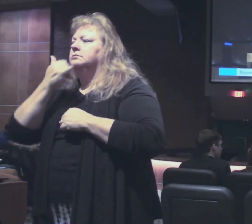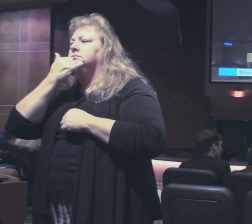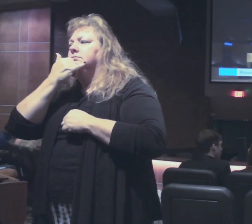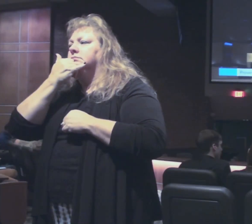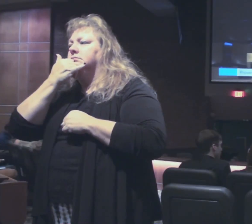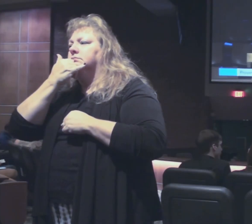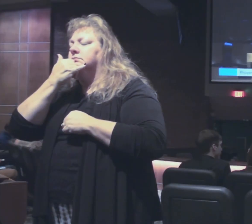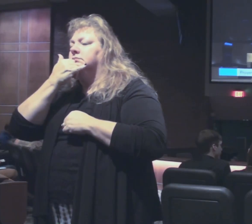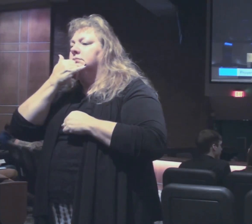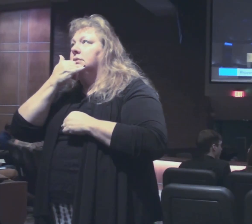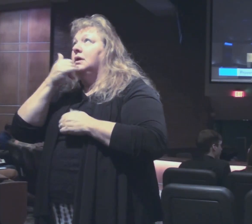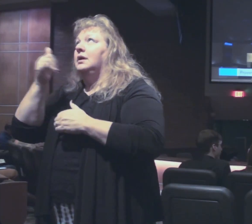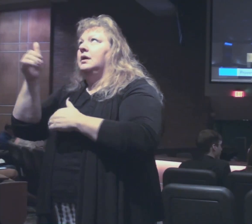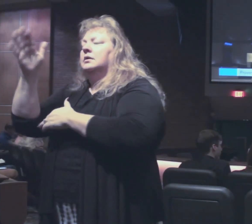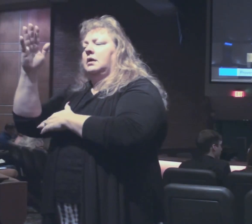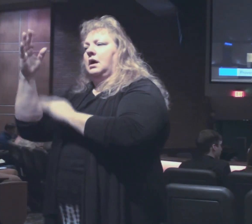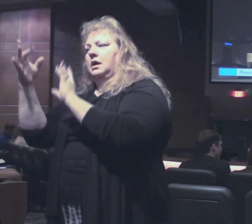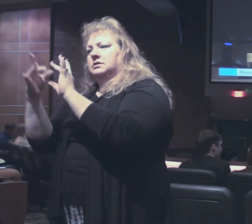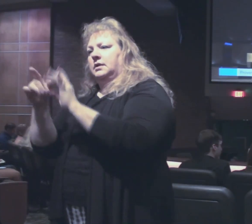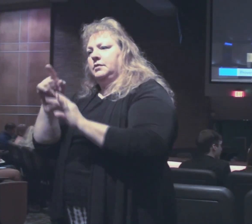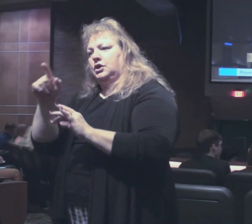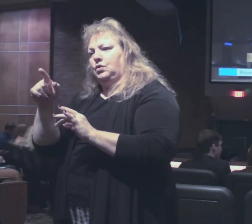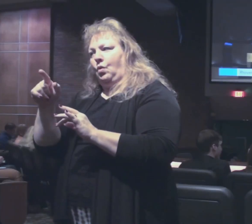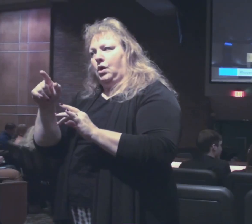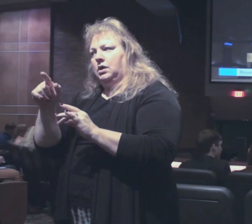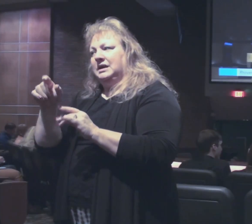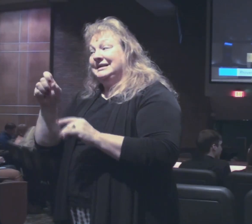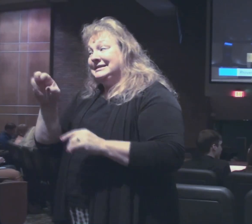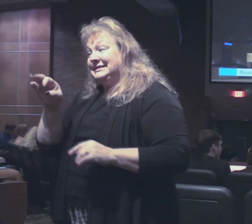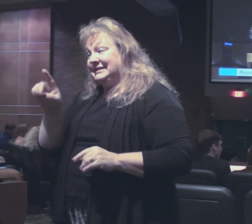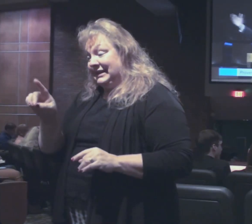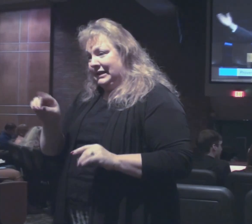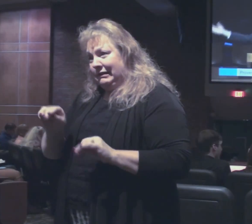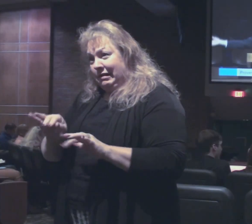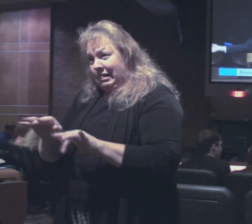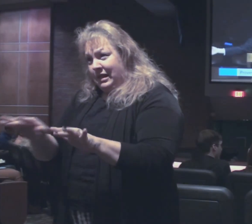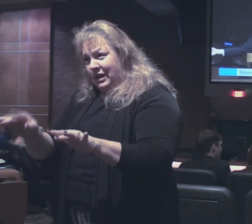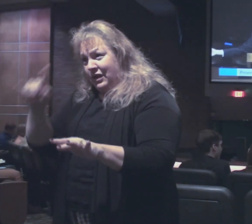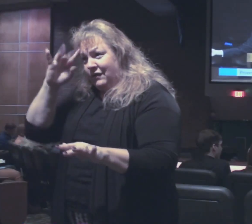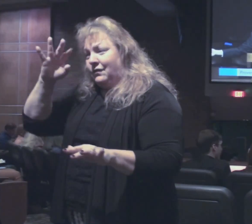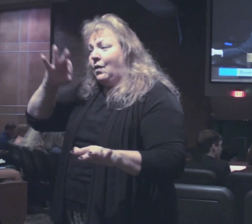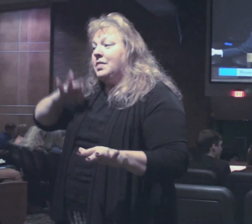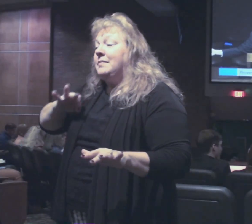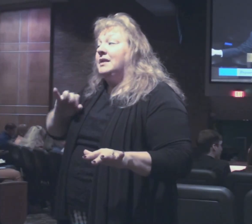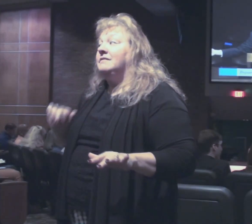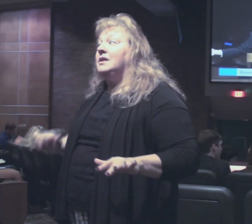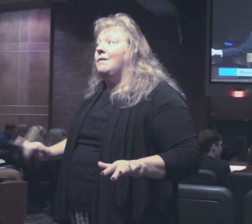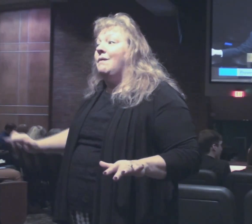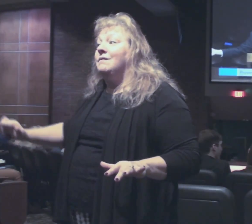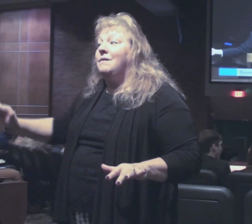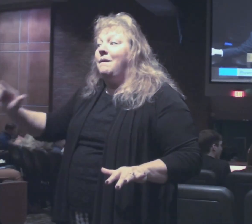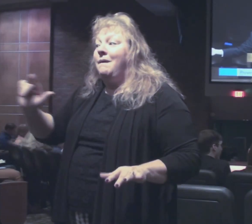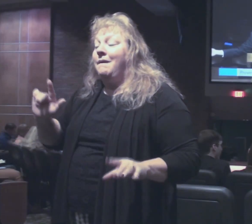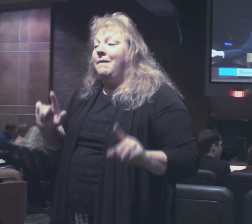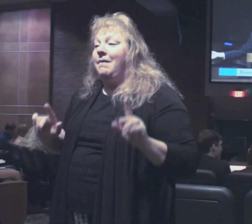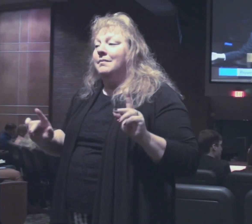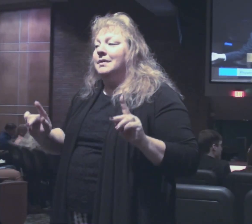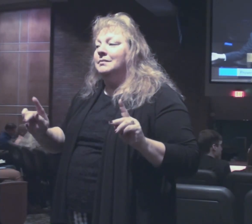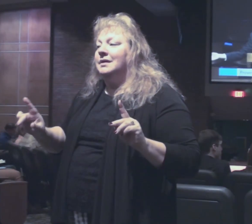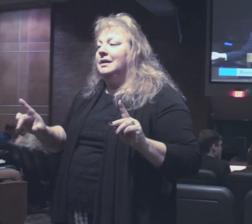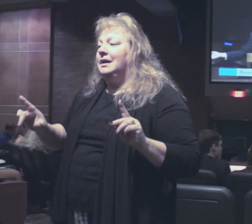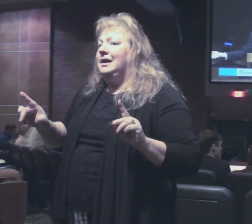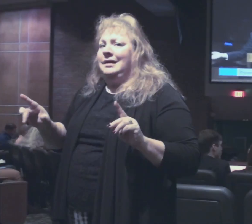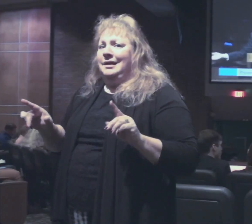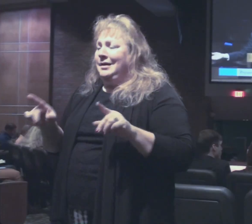God is telling them to sow their seed for the benefit of people on another